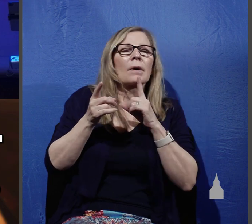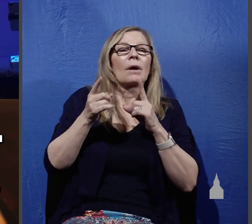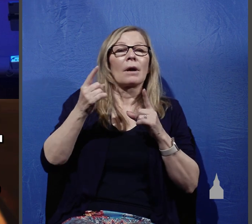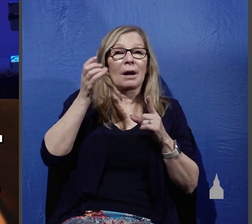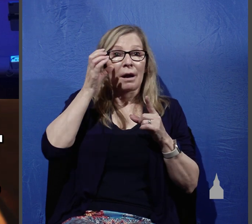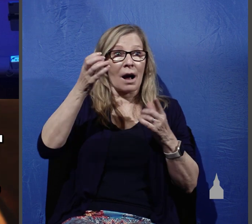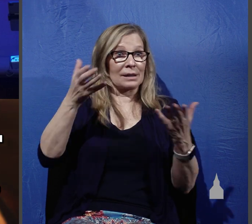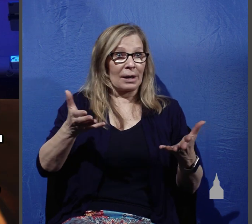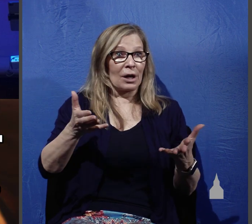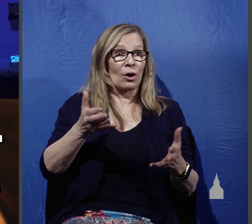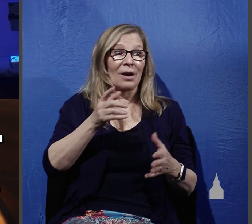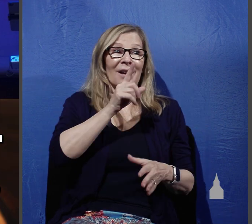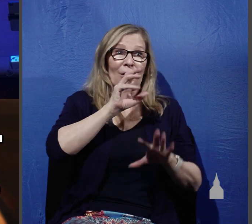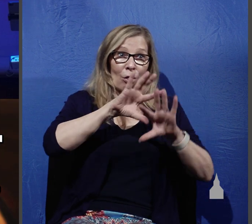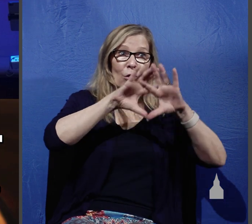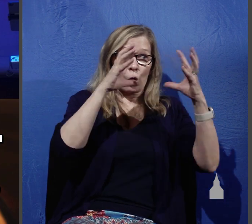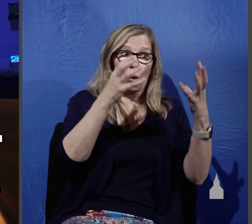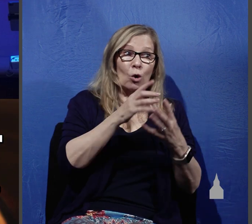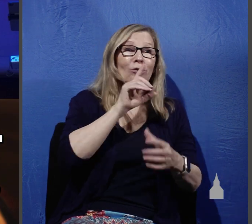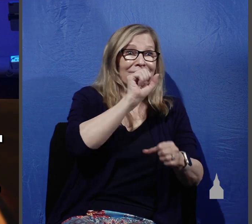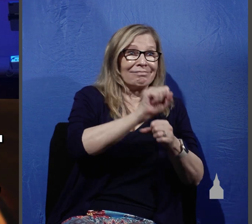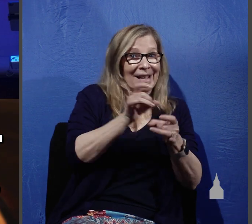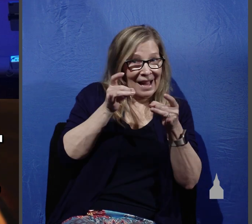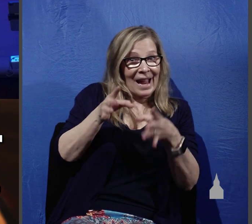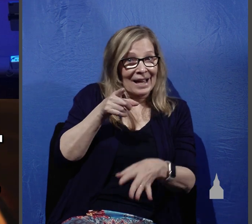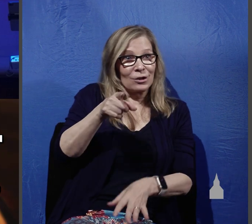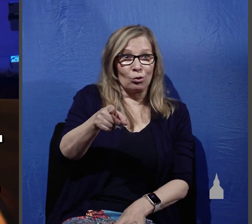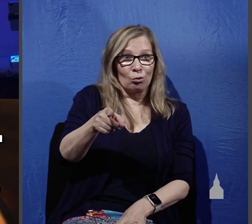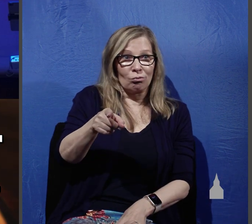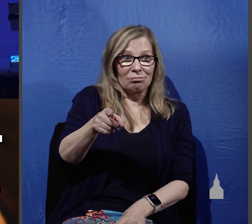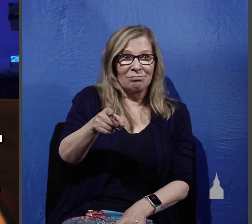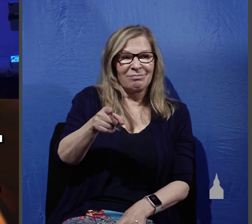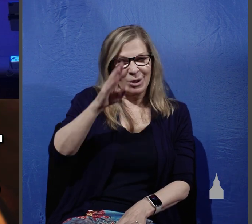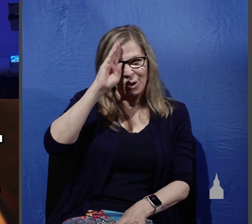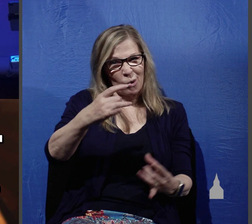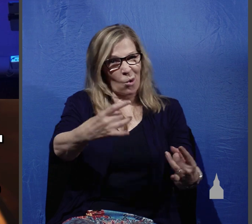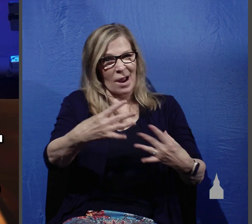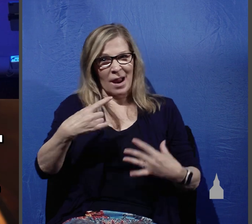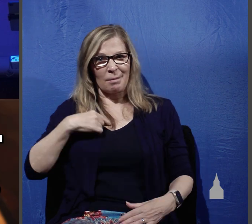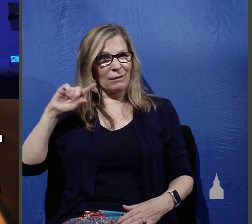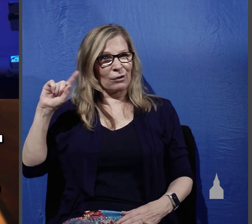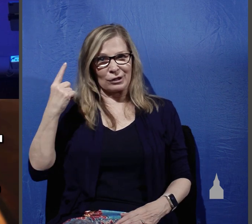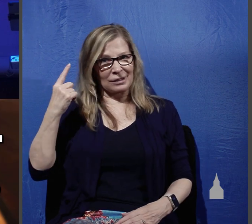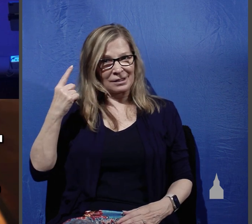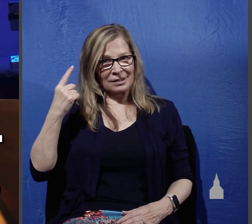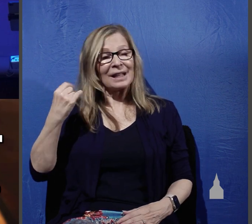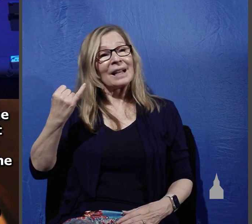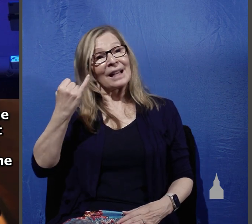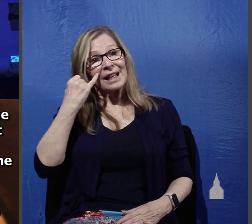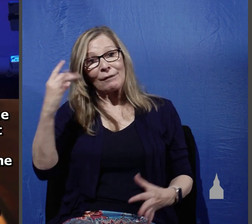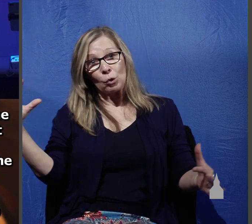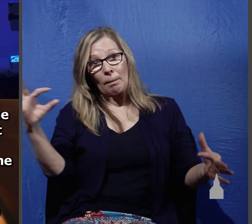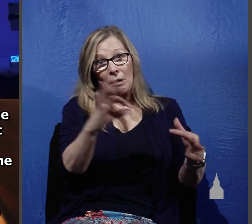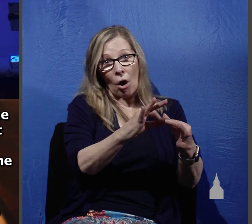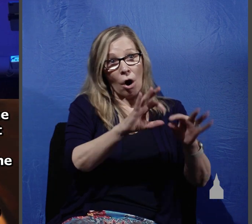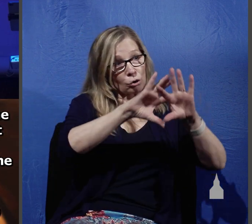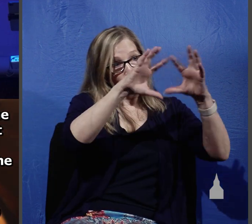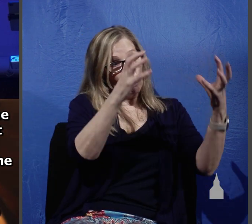so let's translate it that way since the world hates you you know that it hated me before it hated you if you were of the world the world would love its own